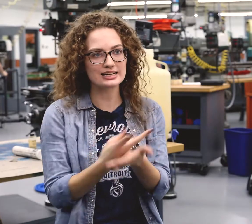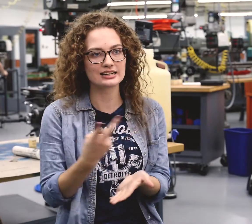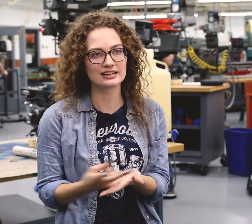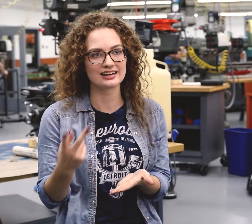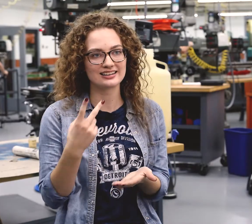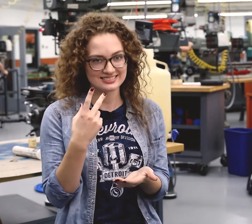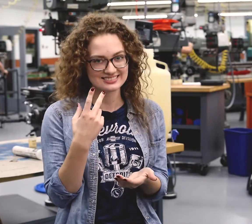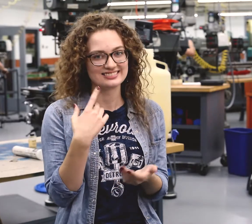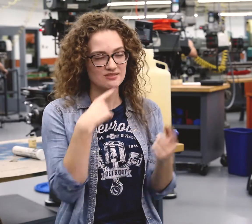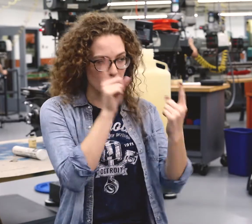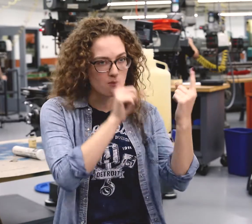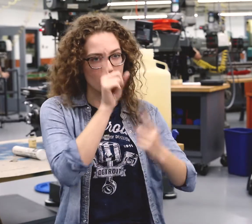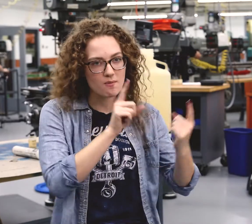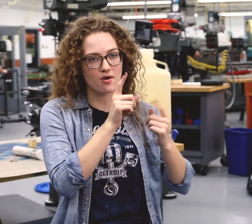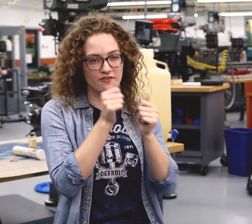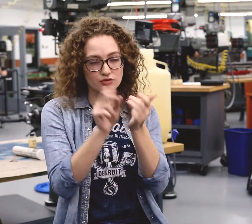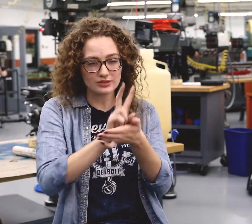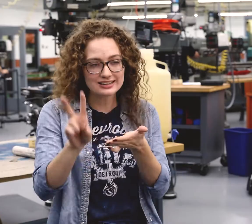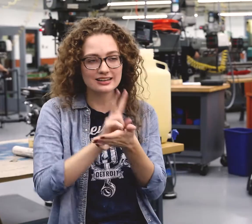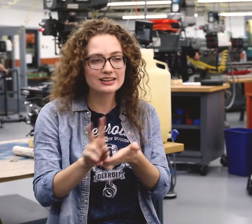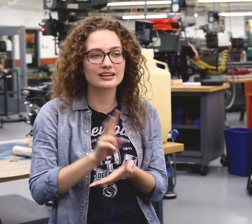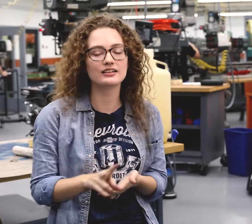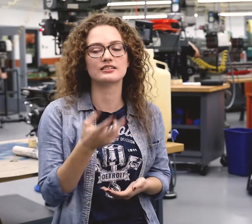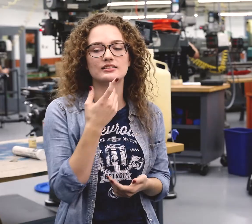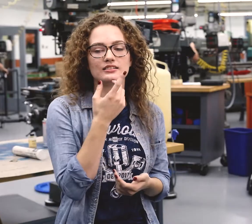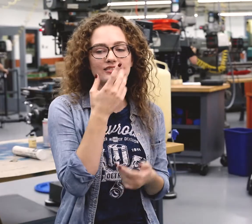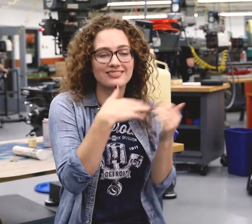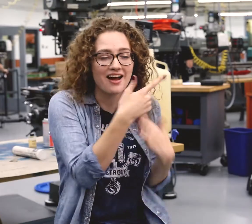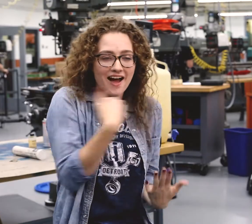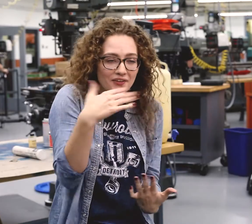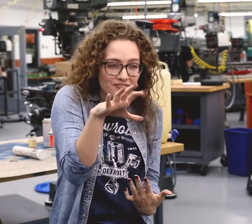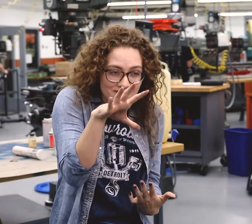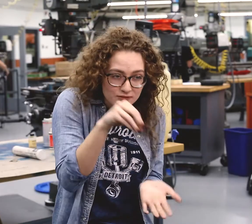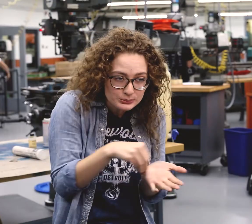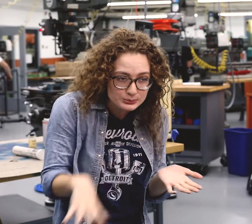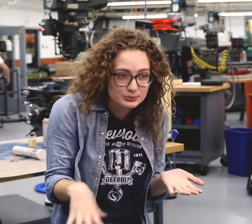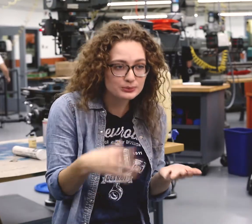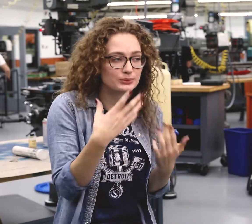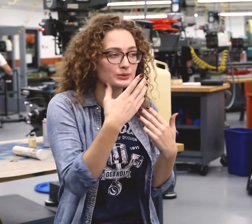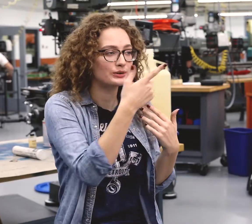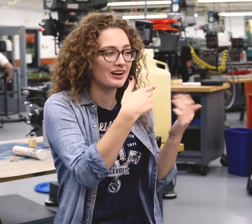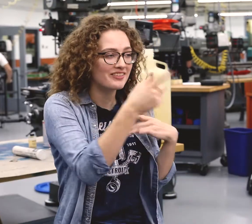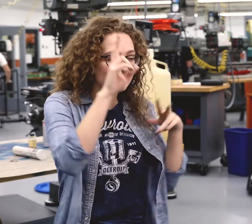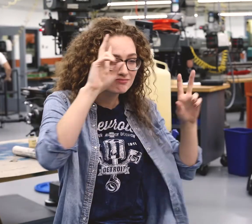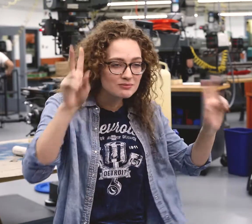other week. Every two weeks, even though he had 550 students, even though he was a vice president,